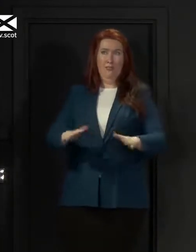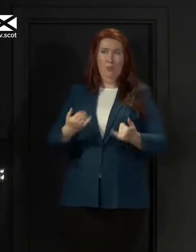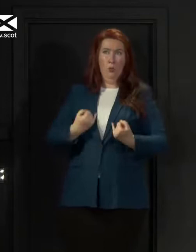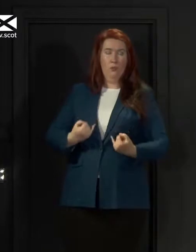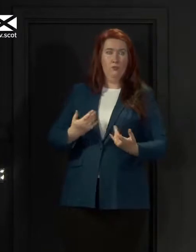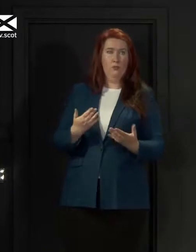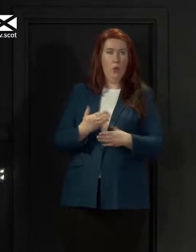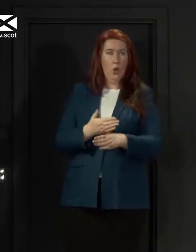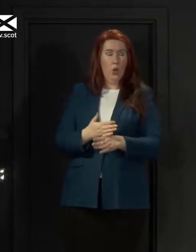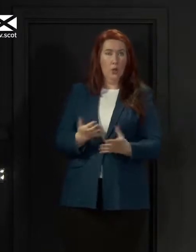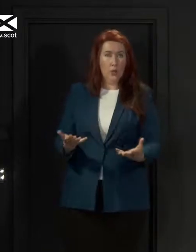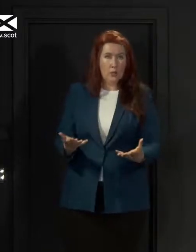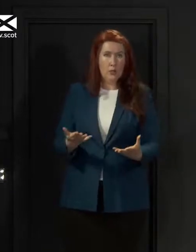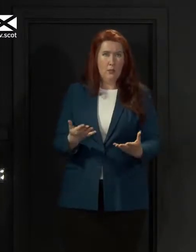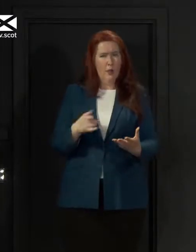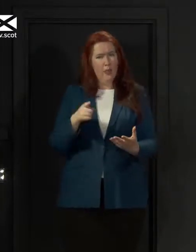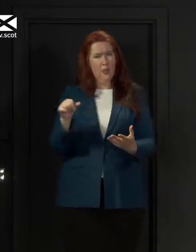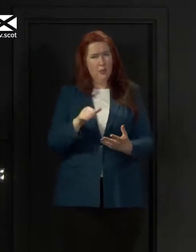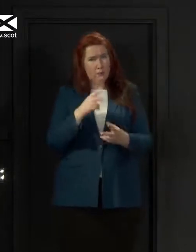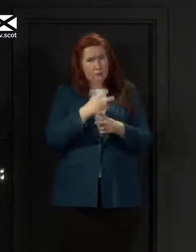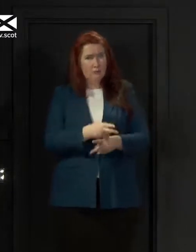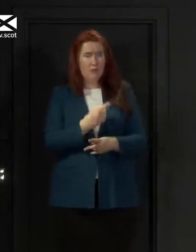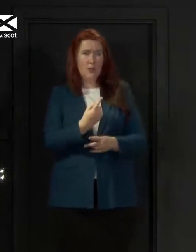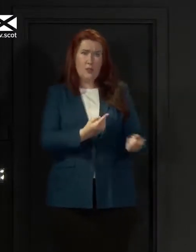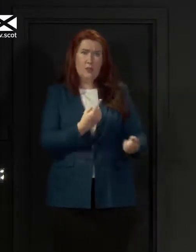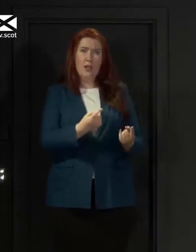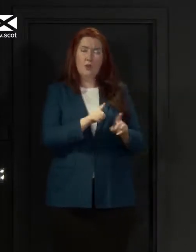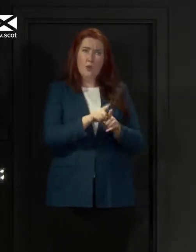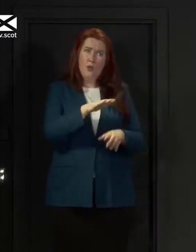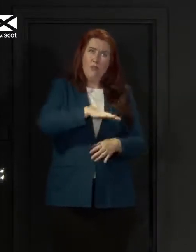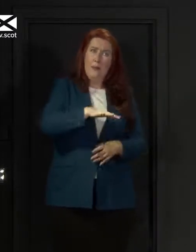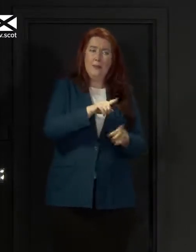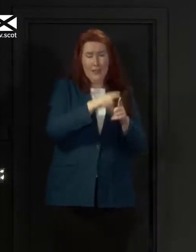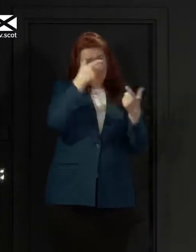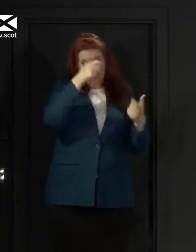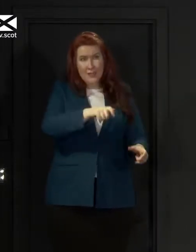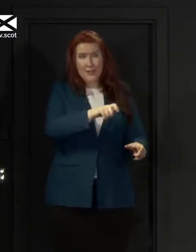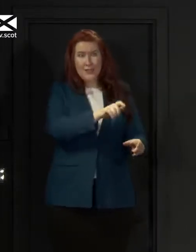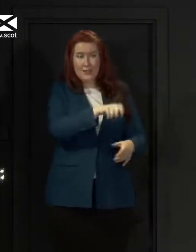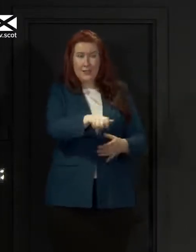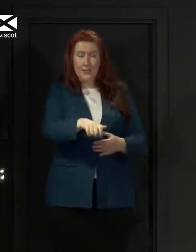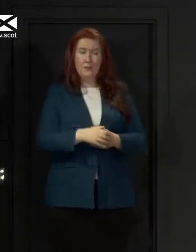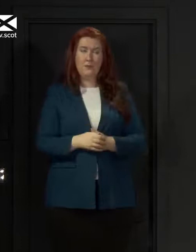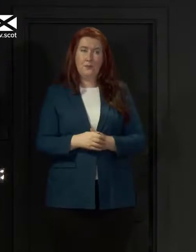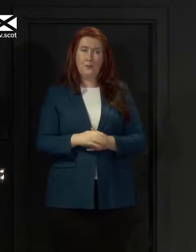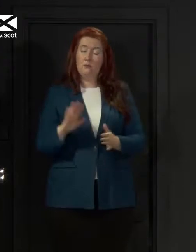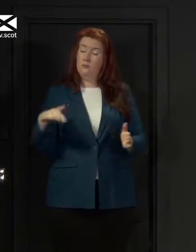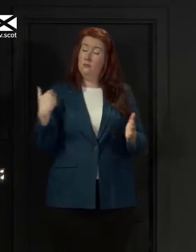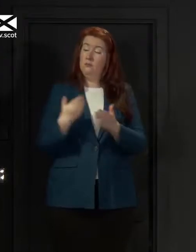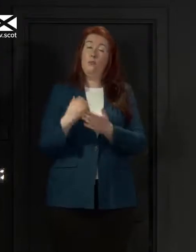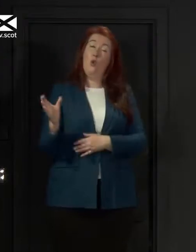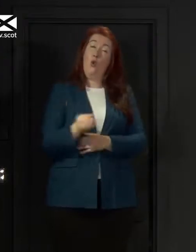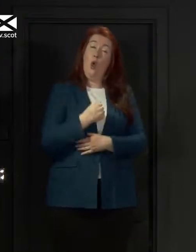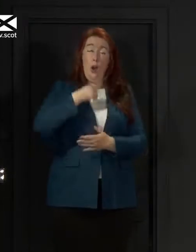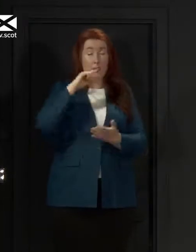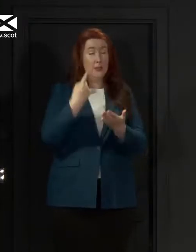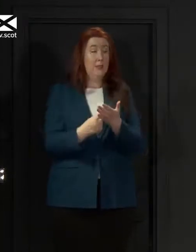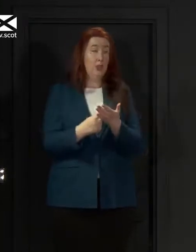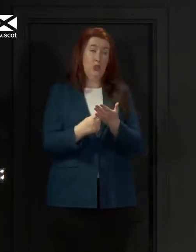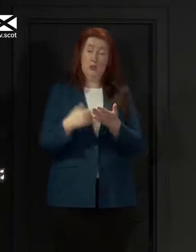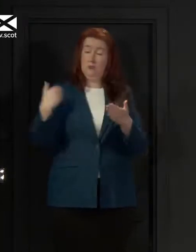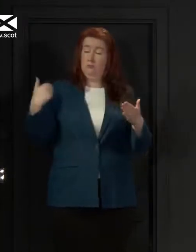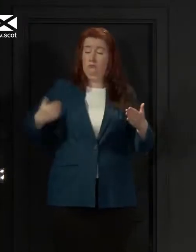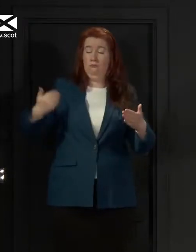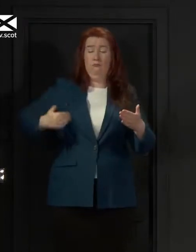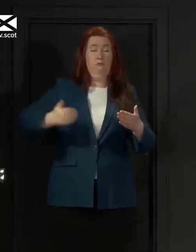safety, that of their families and of course of their residents. All of the decisions we have taken at various points